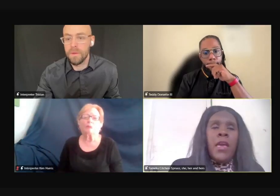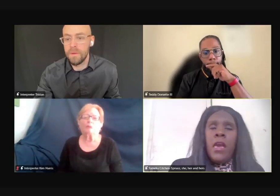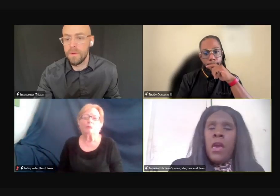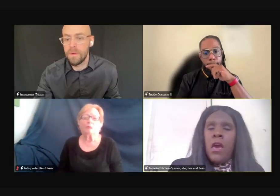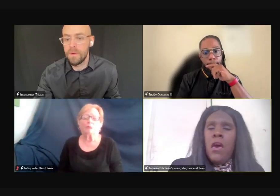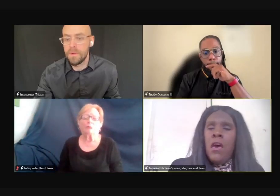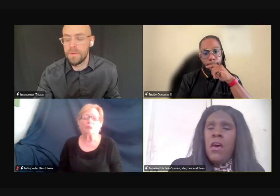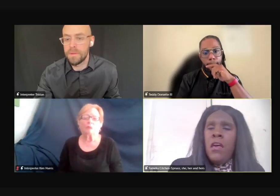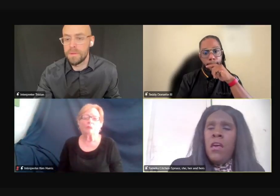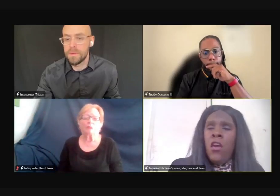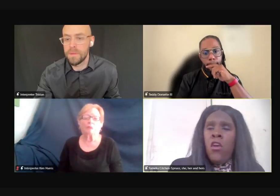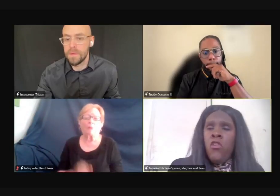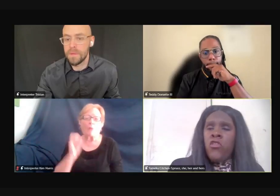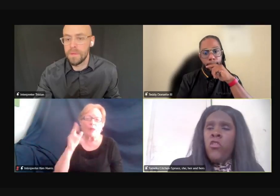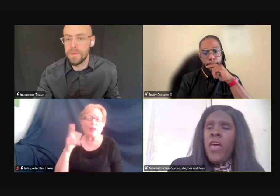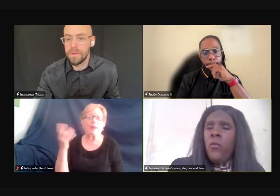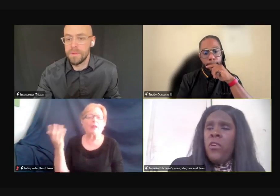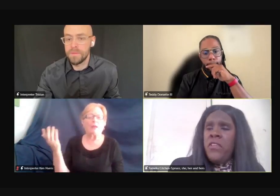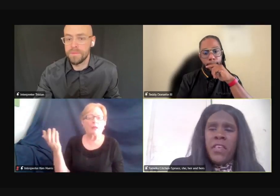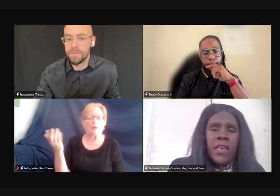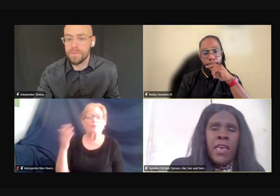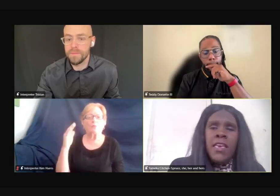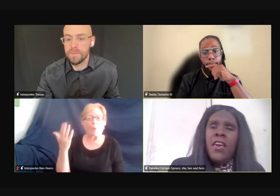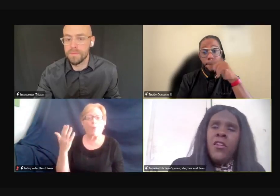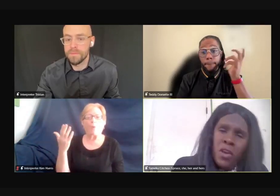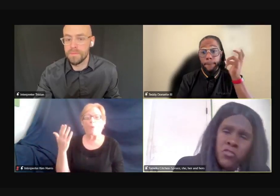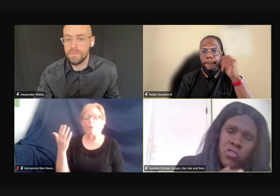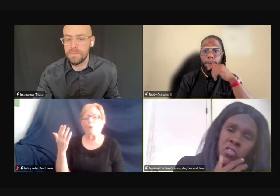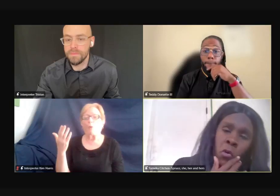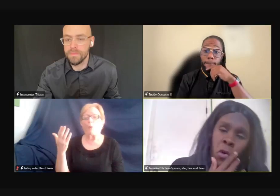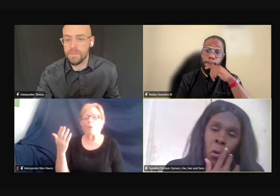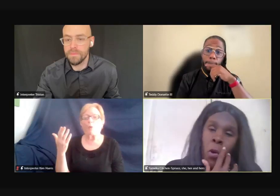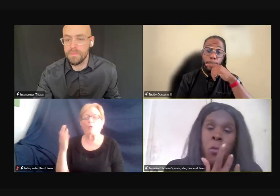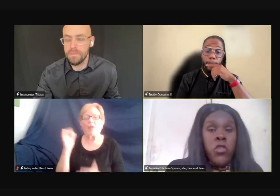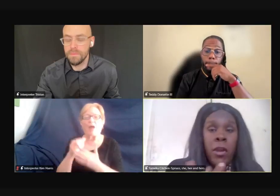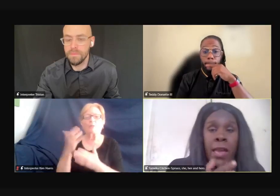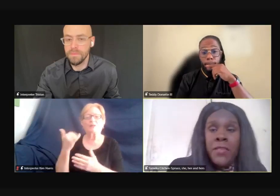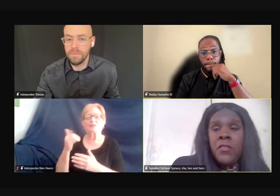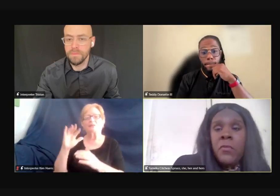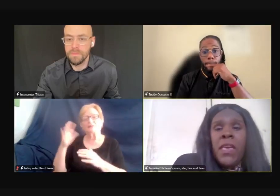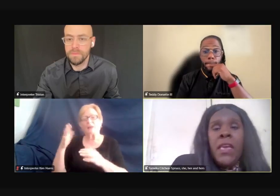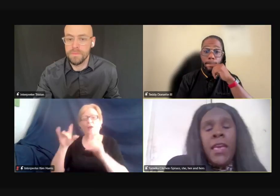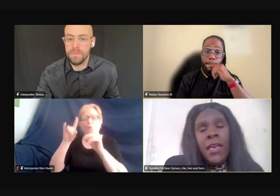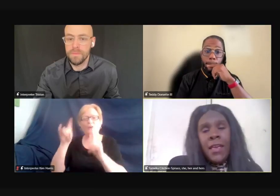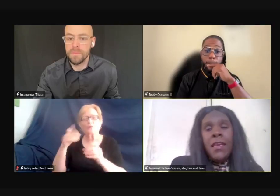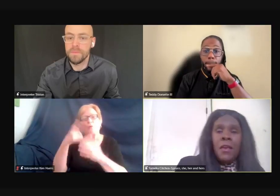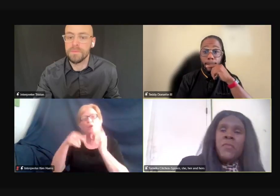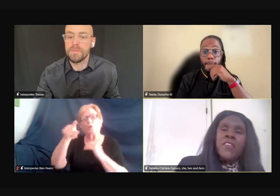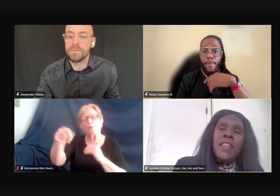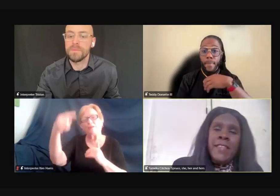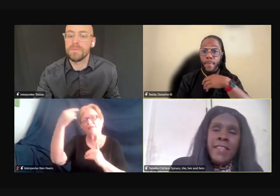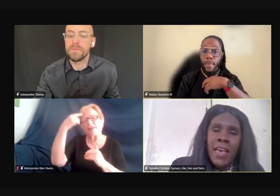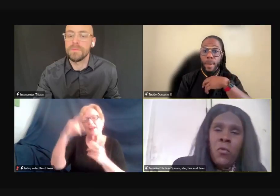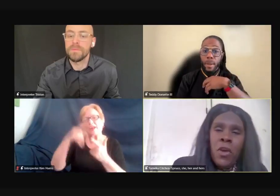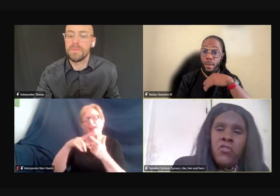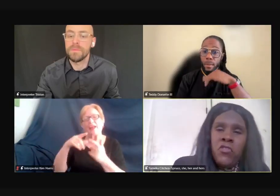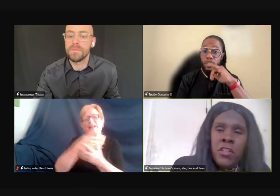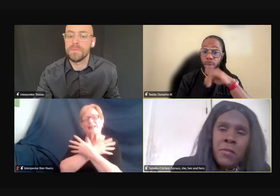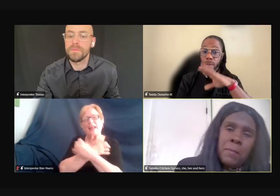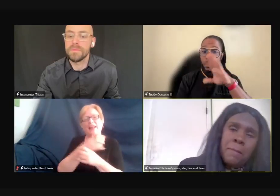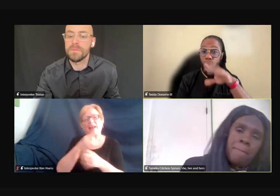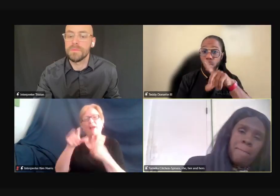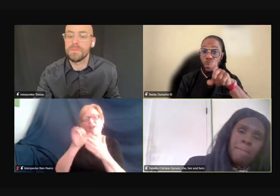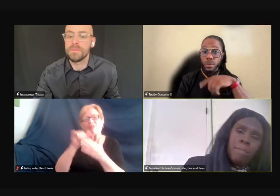Okay. Uh, so that was a question. Just so what will your answer be? I'm Teddy to that